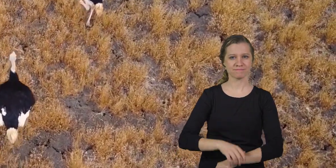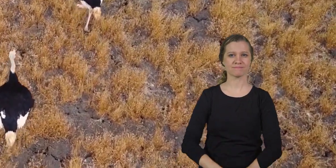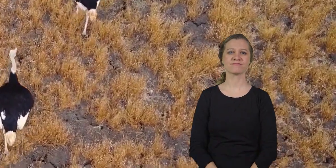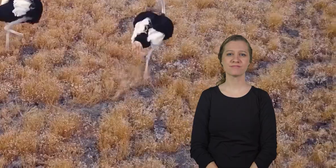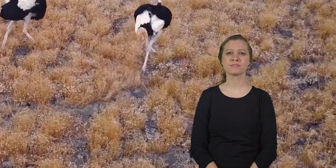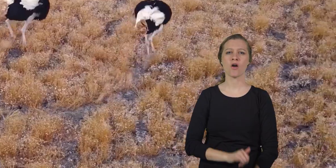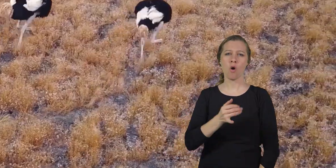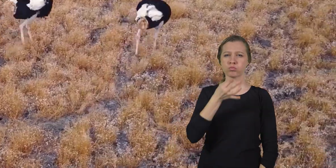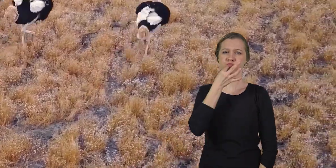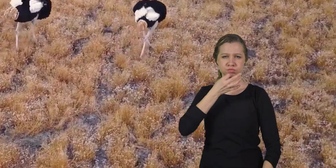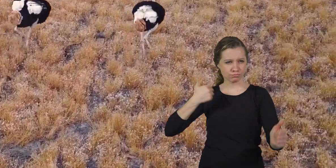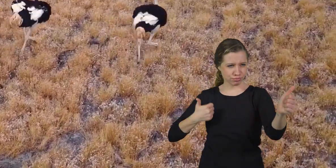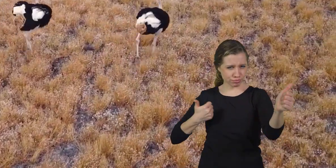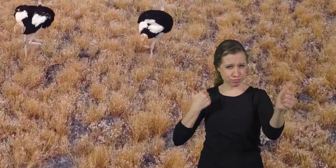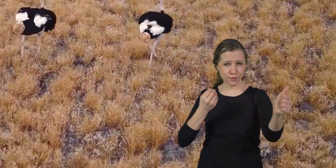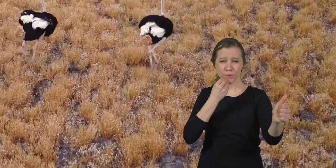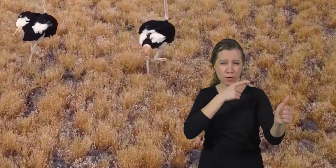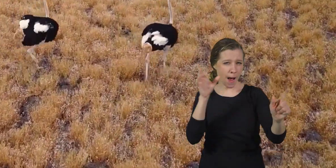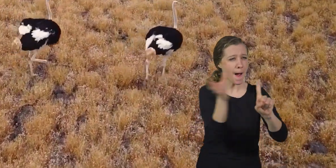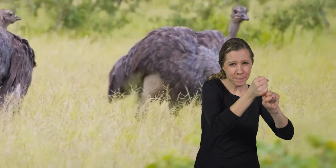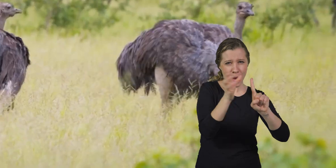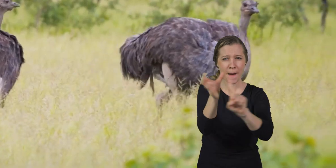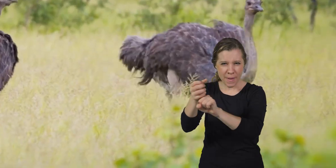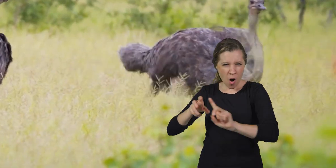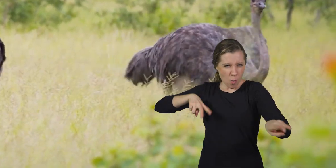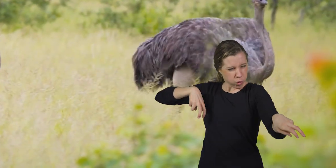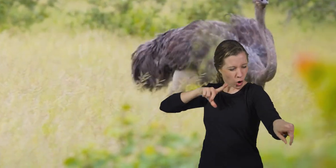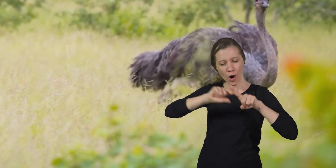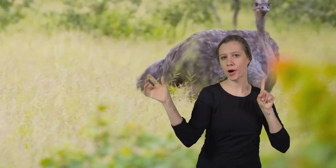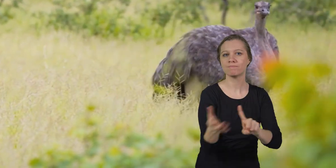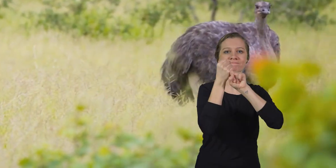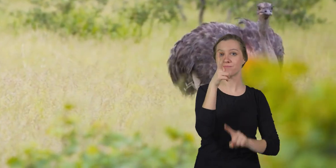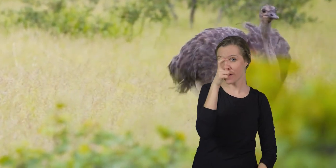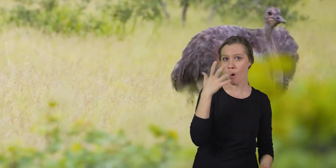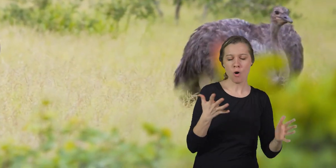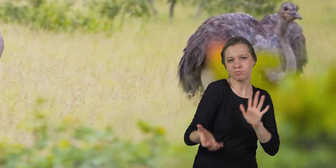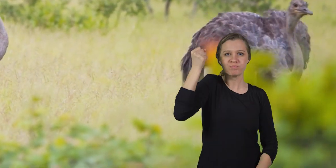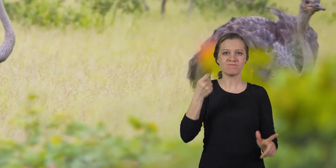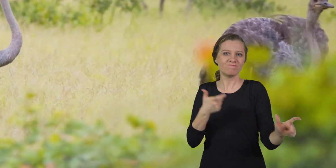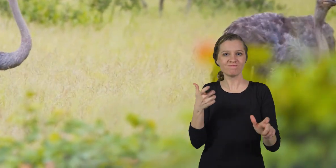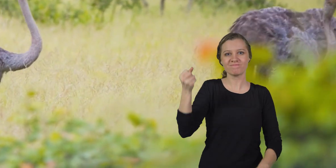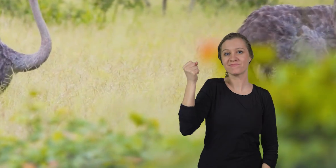They are also good at running after their food, using their speed to catch insects or quickly snatch up seeds and berries.